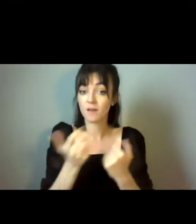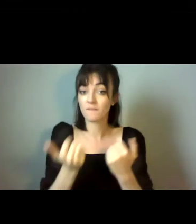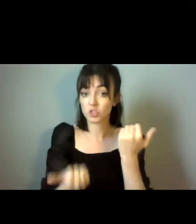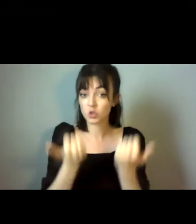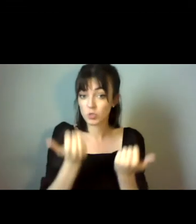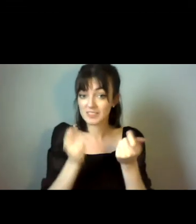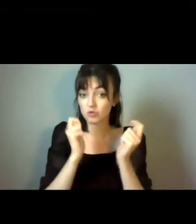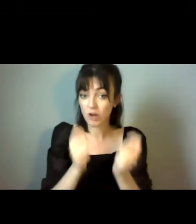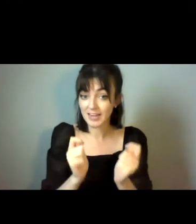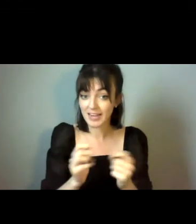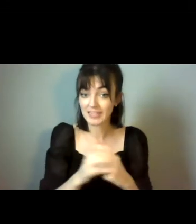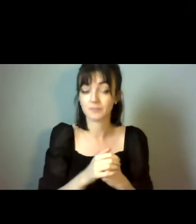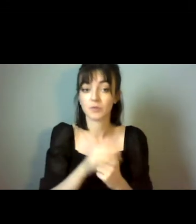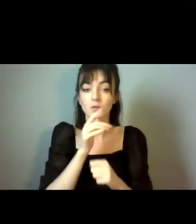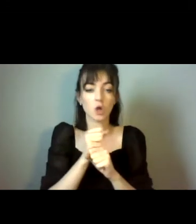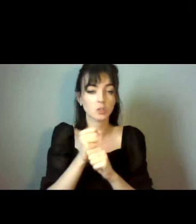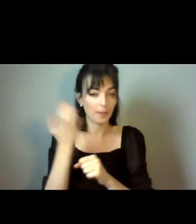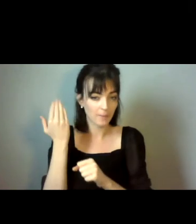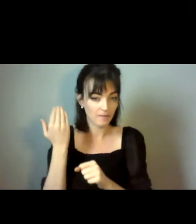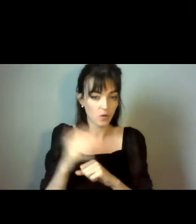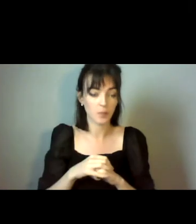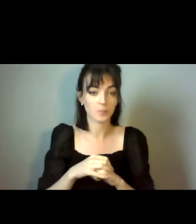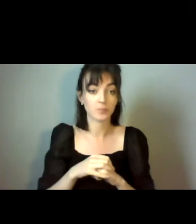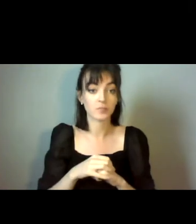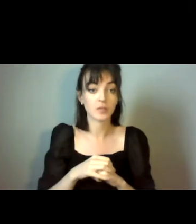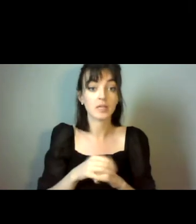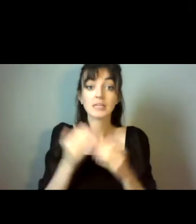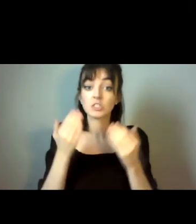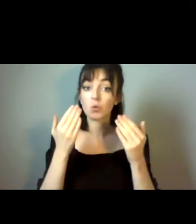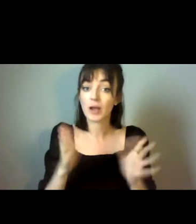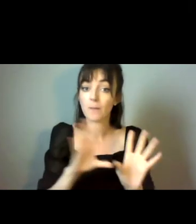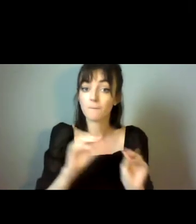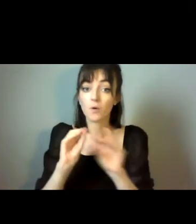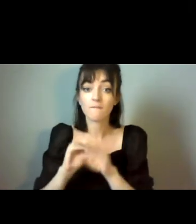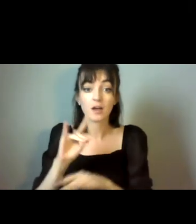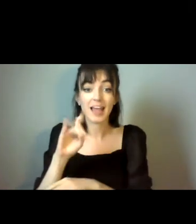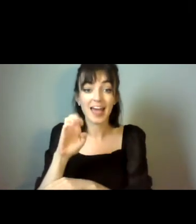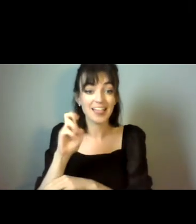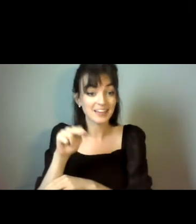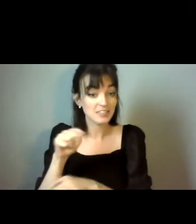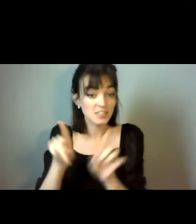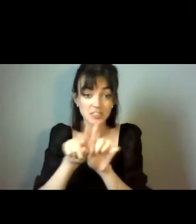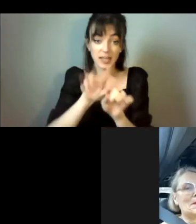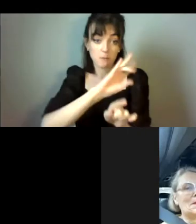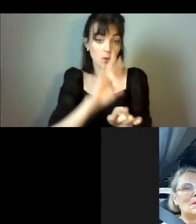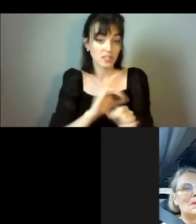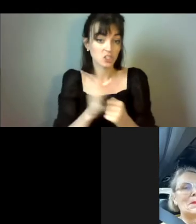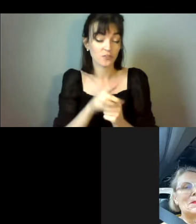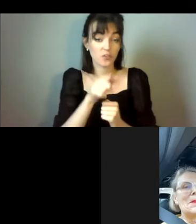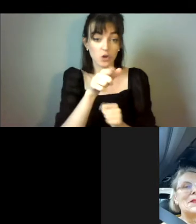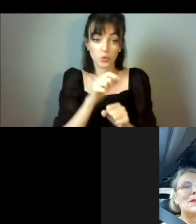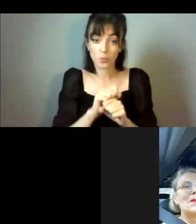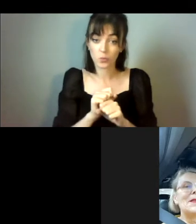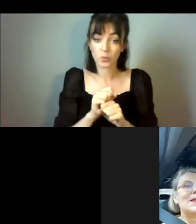that was referenced earlier on. So, could I move on to Helen? Helen, can I put the same question to you in terms of what you